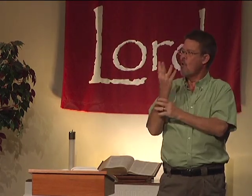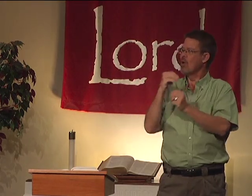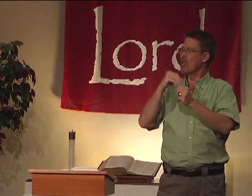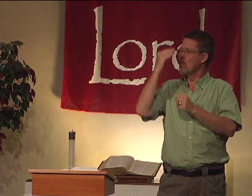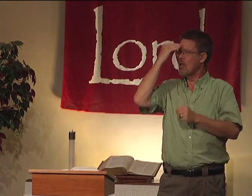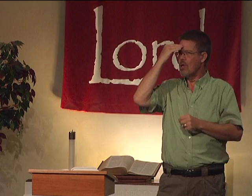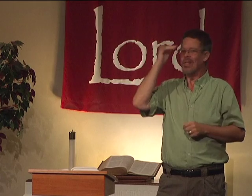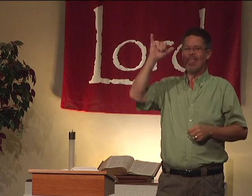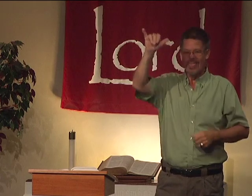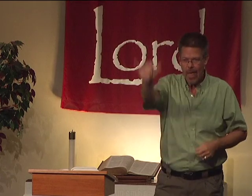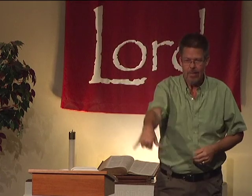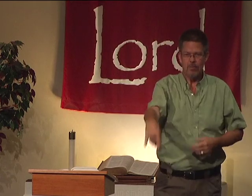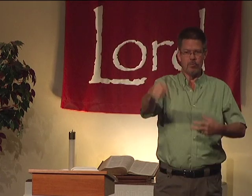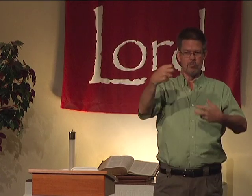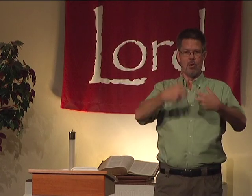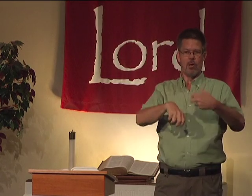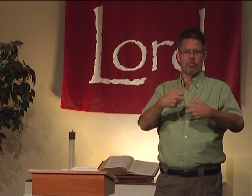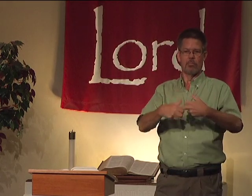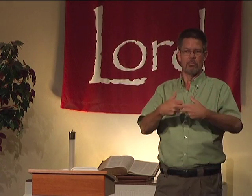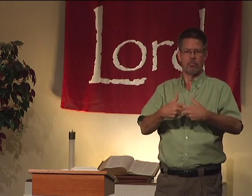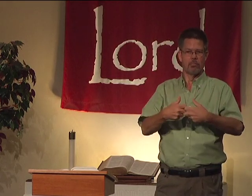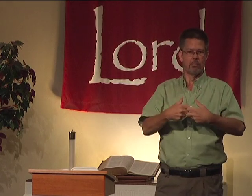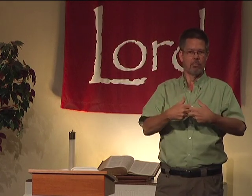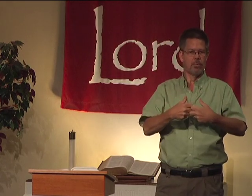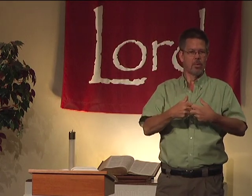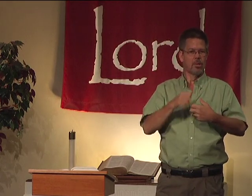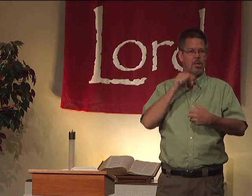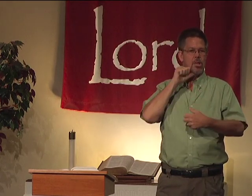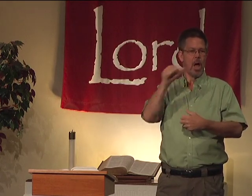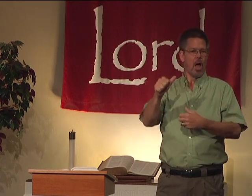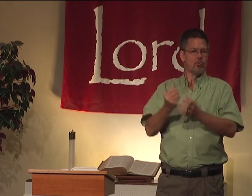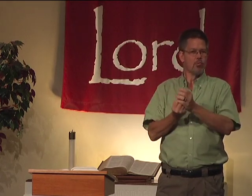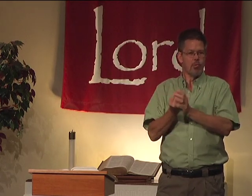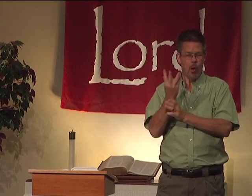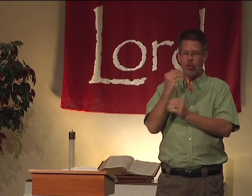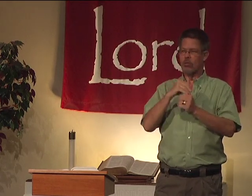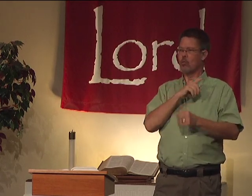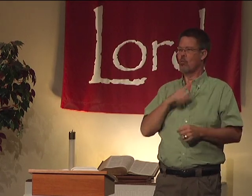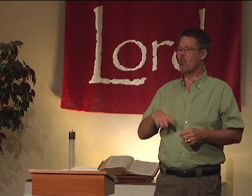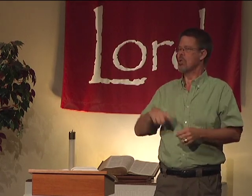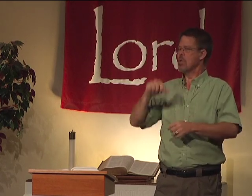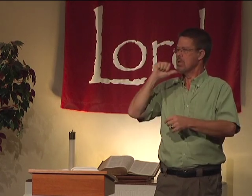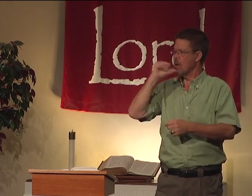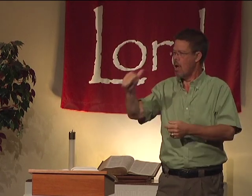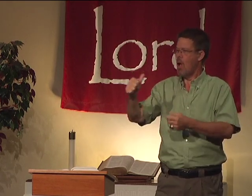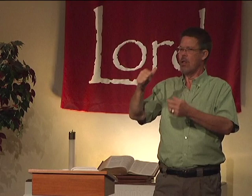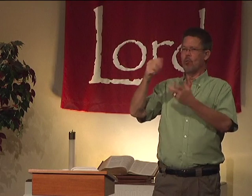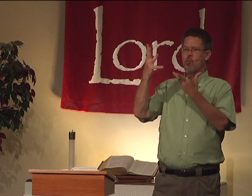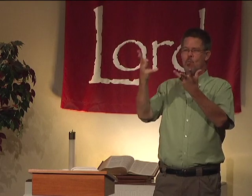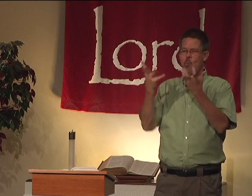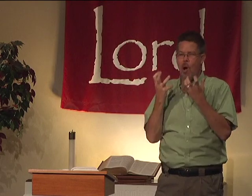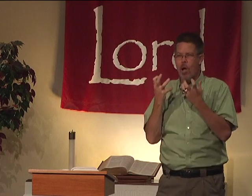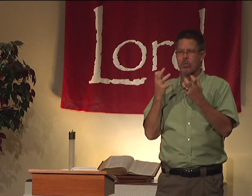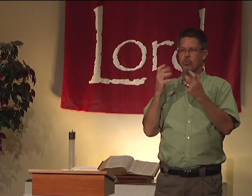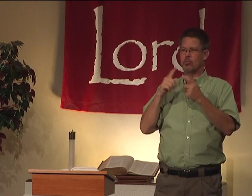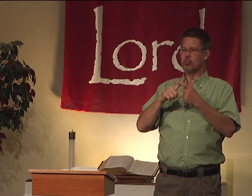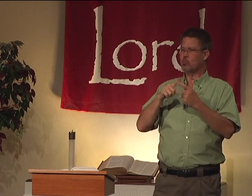do nothing. They don't grow in knowledge. And that is the problem. You're not growing in the Lord. You're not